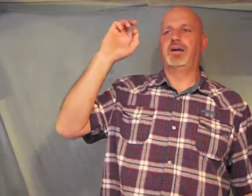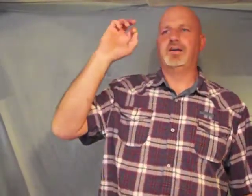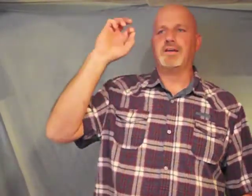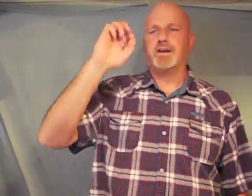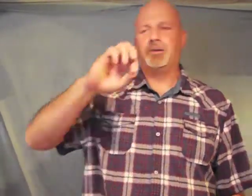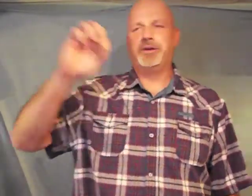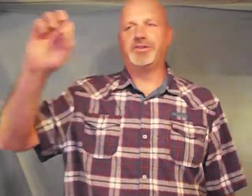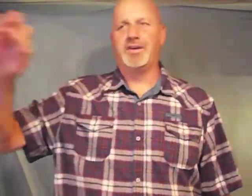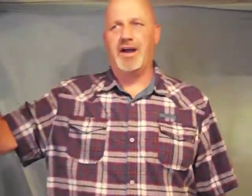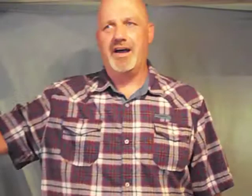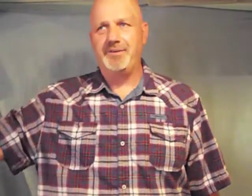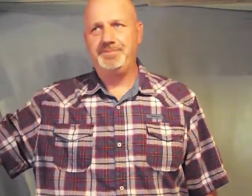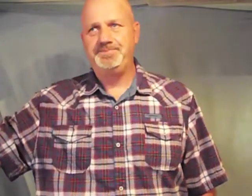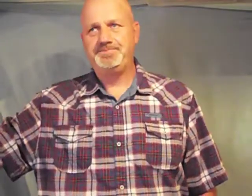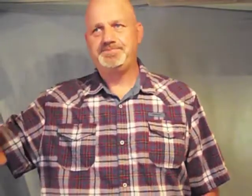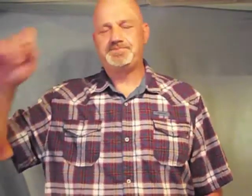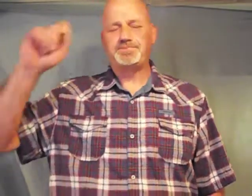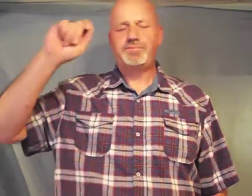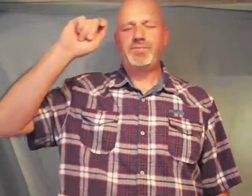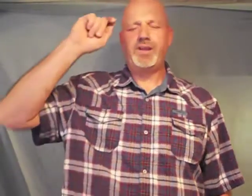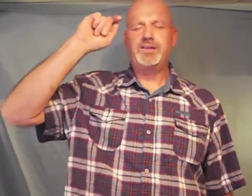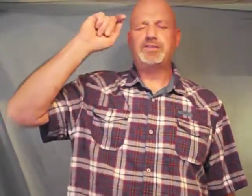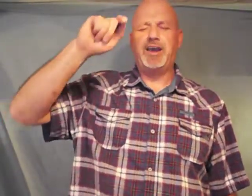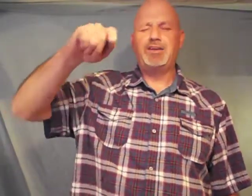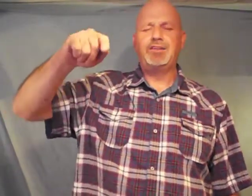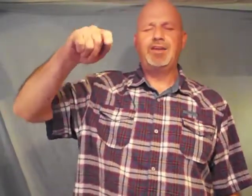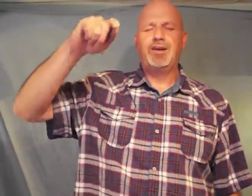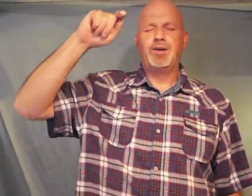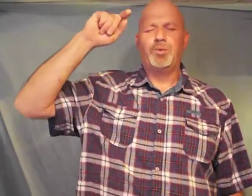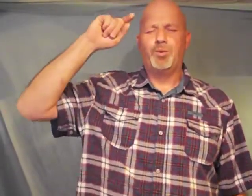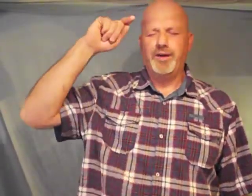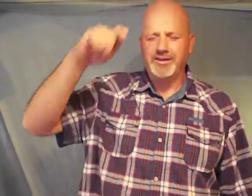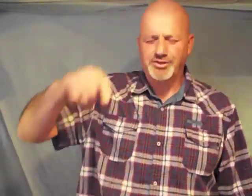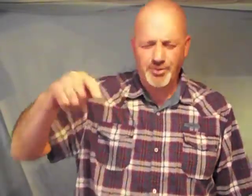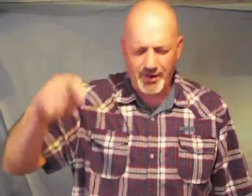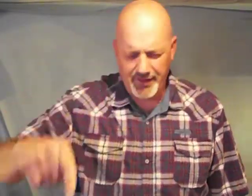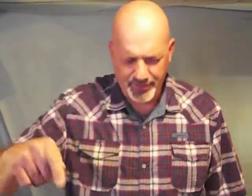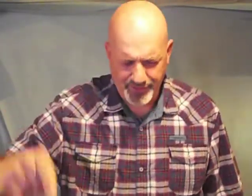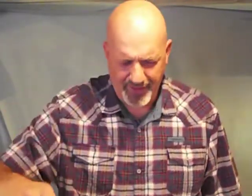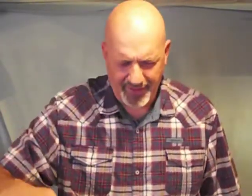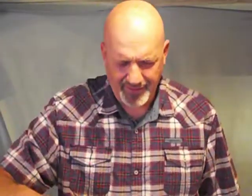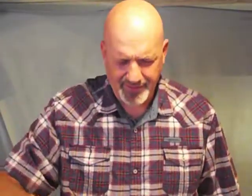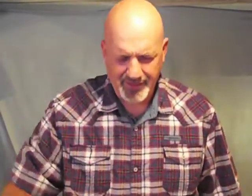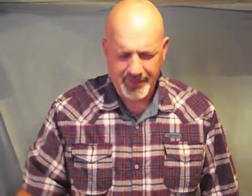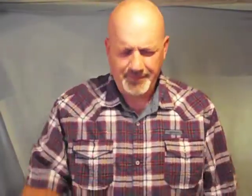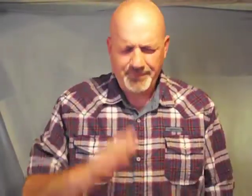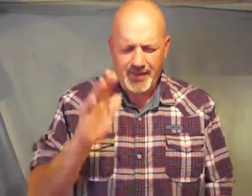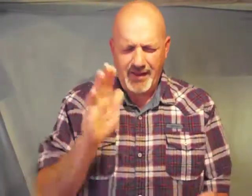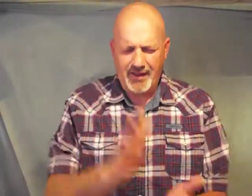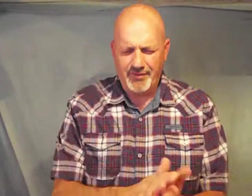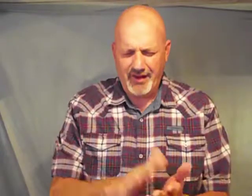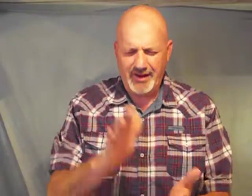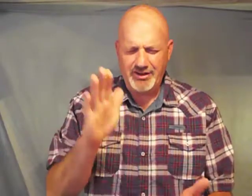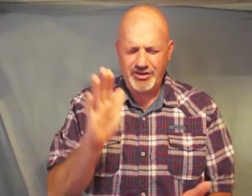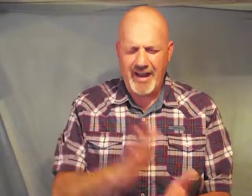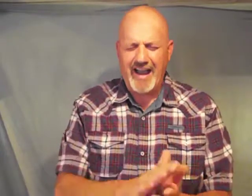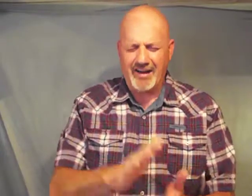coming to God Satan we destroy those chains of any child